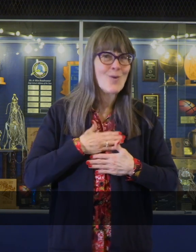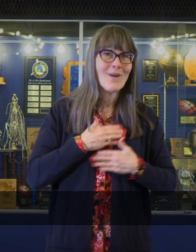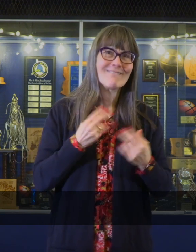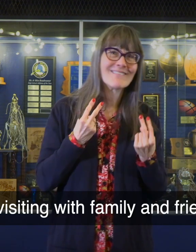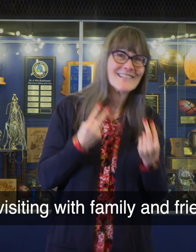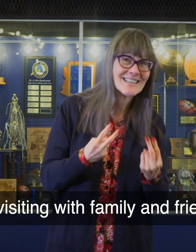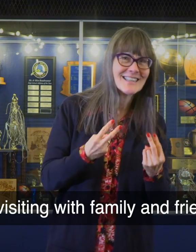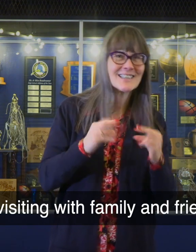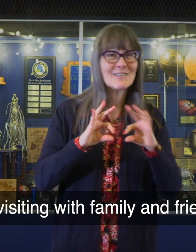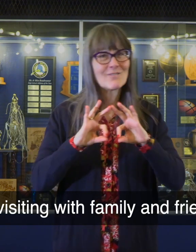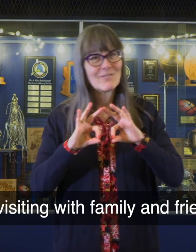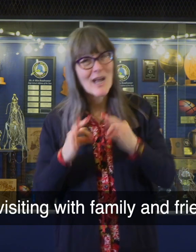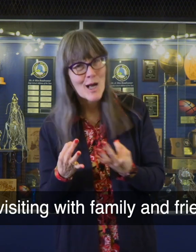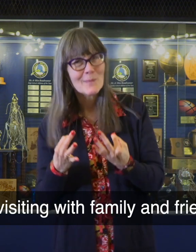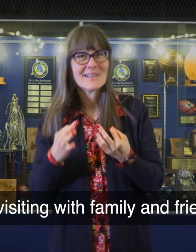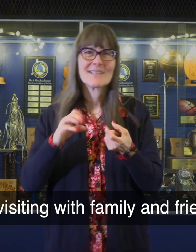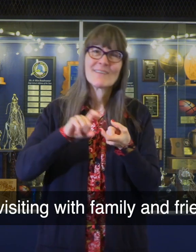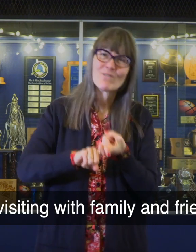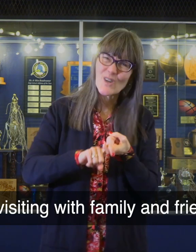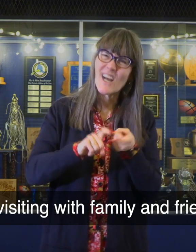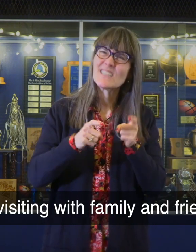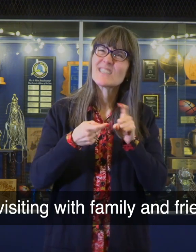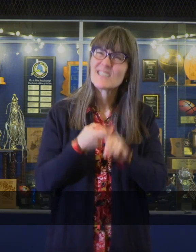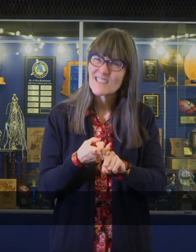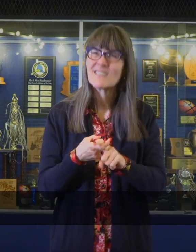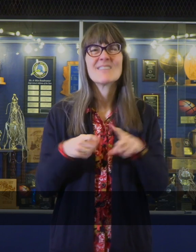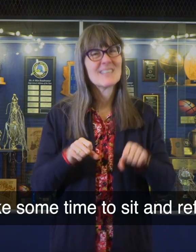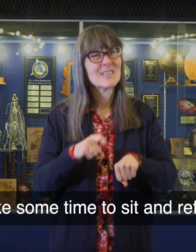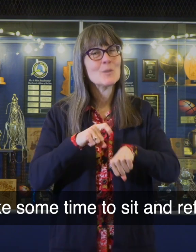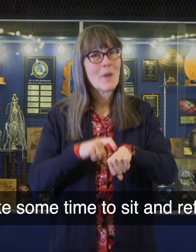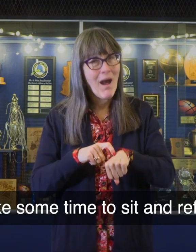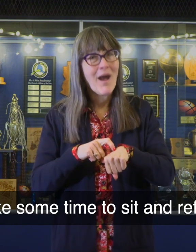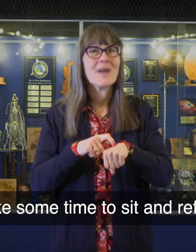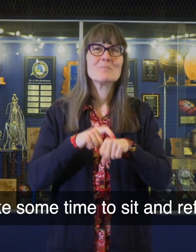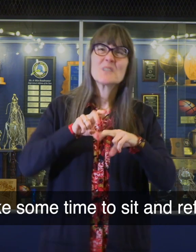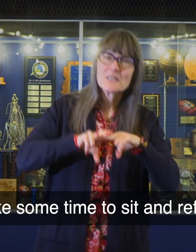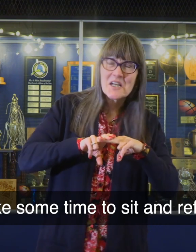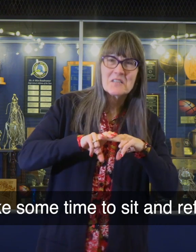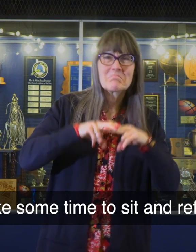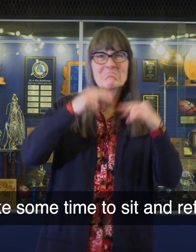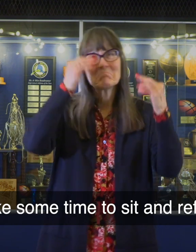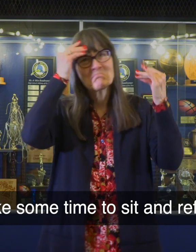Enjoy visiting with family and friends and take some time to sit and reflect.